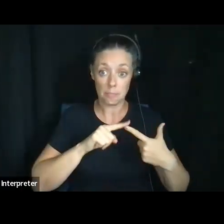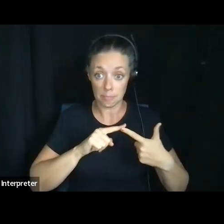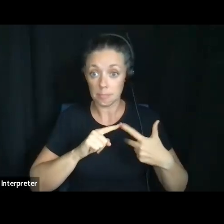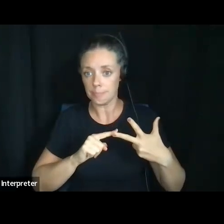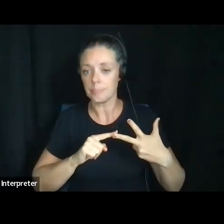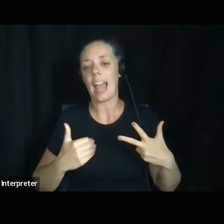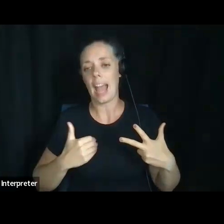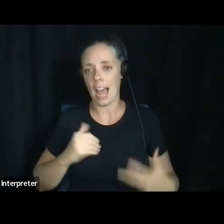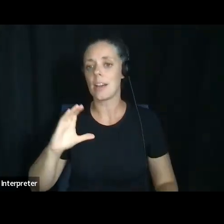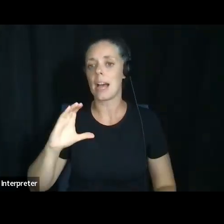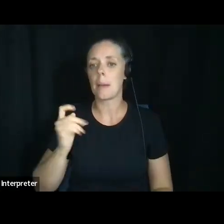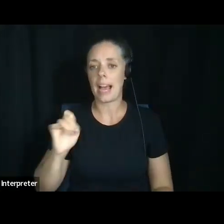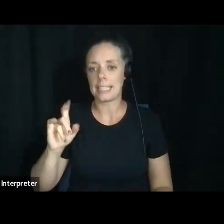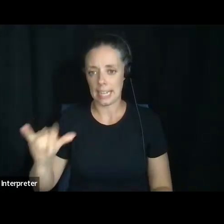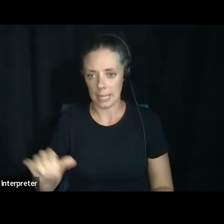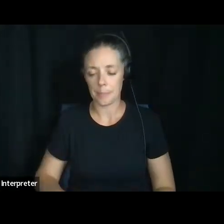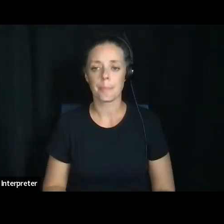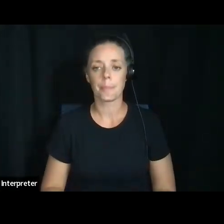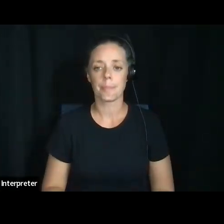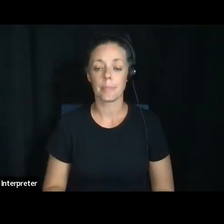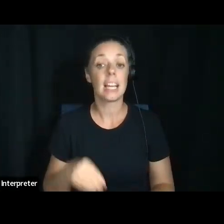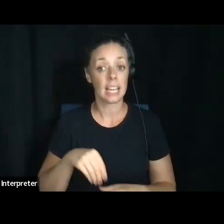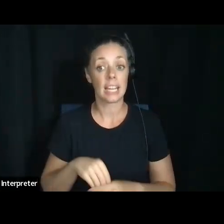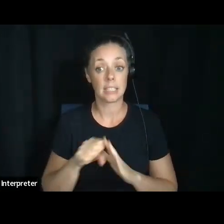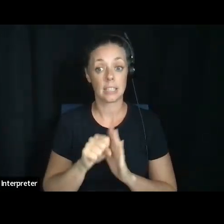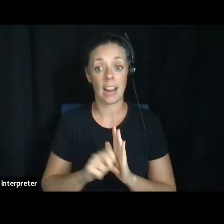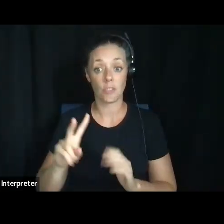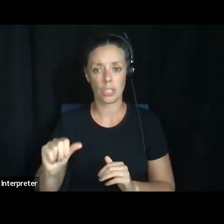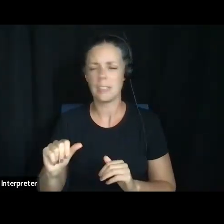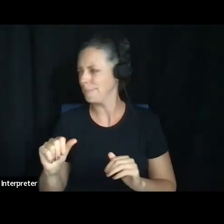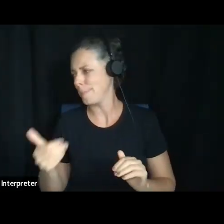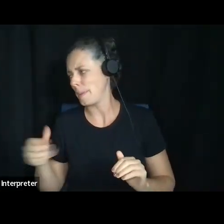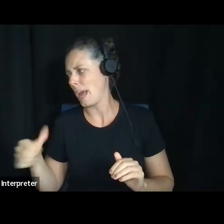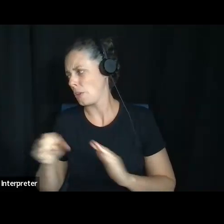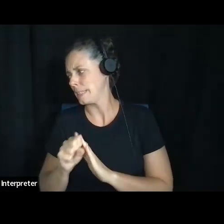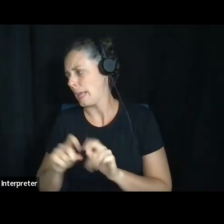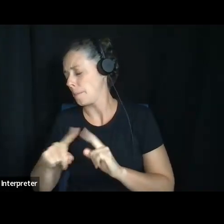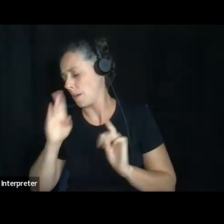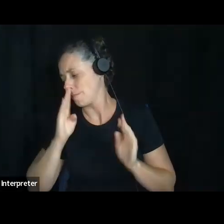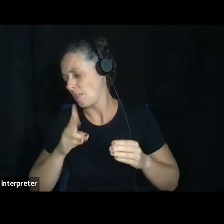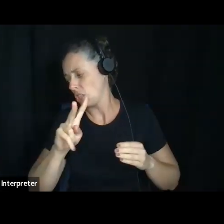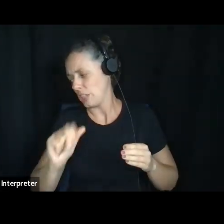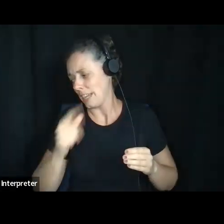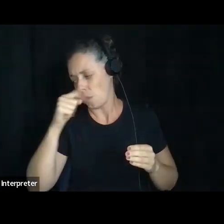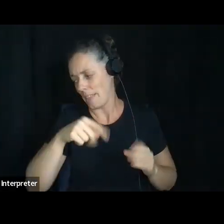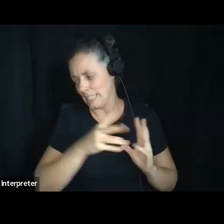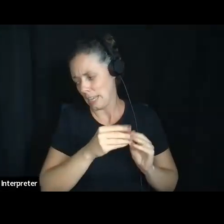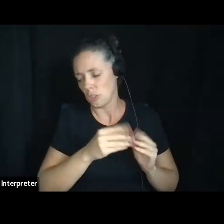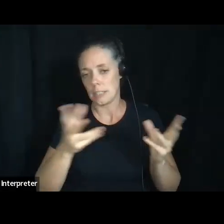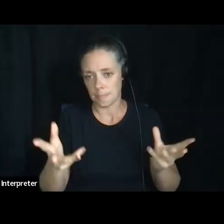in Virginia. Um, and probably in other States, but we're talking about Virginia law in this case, in this, um, session